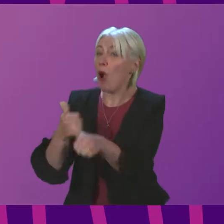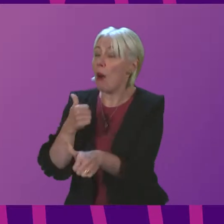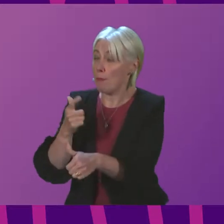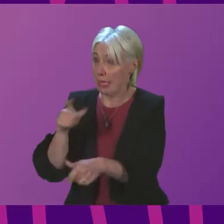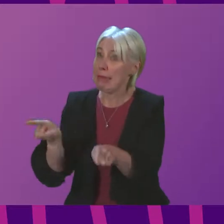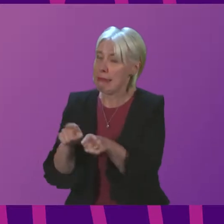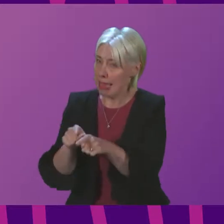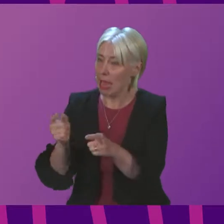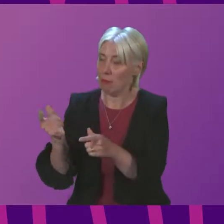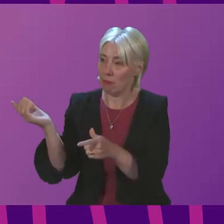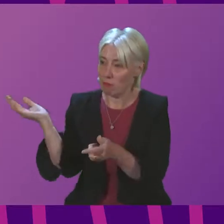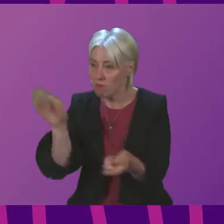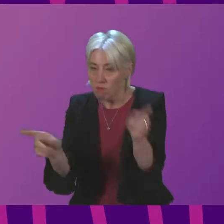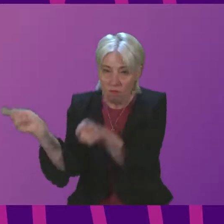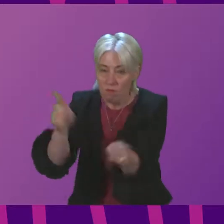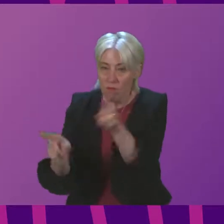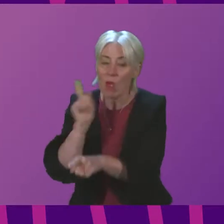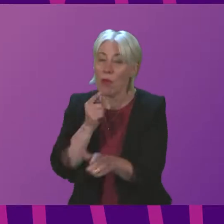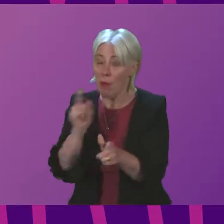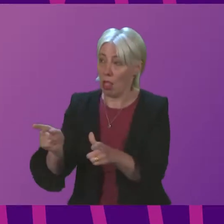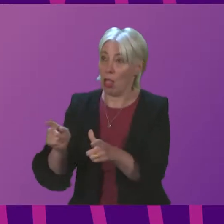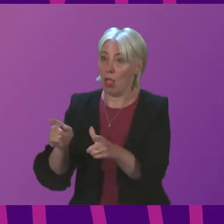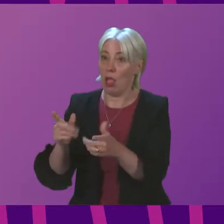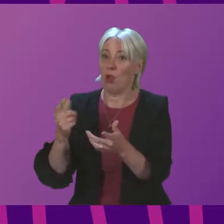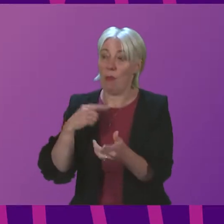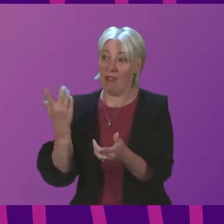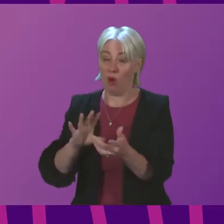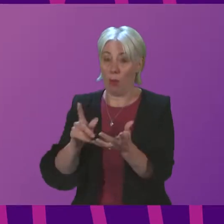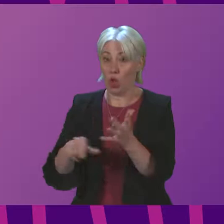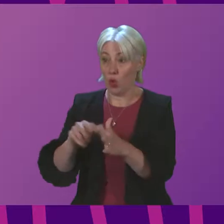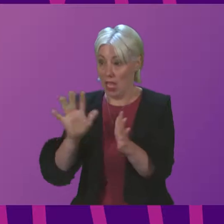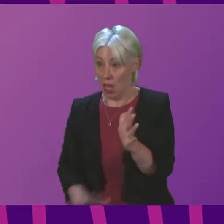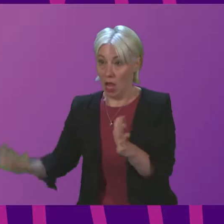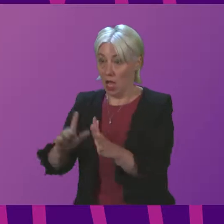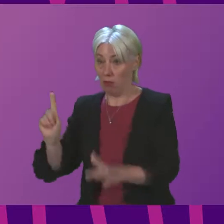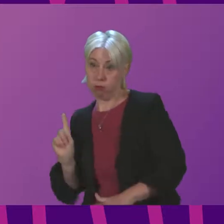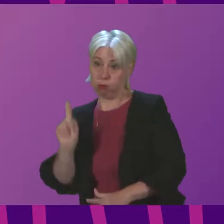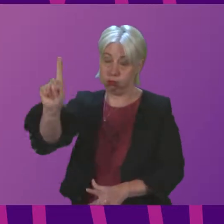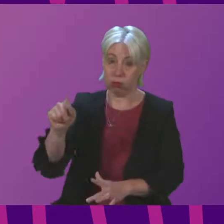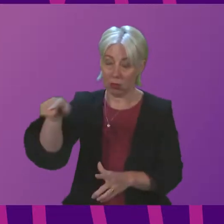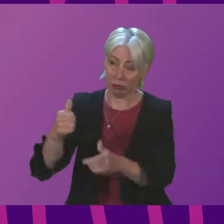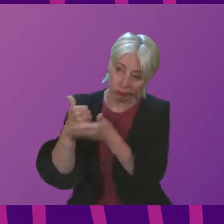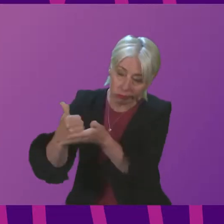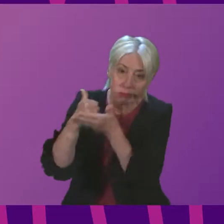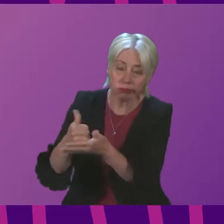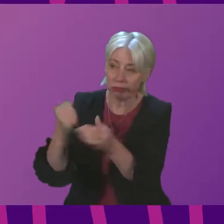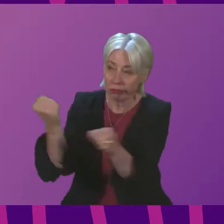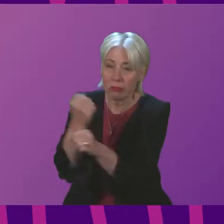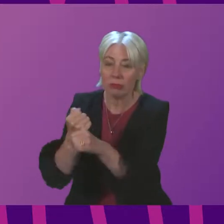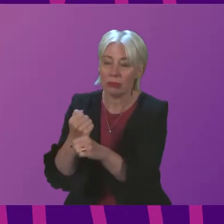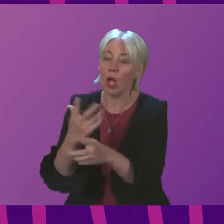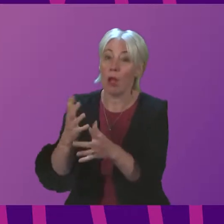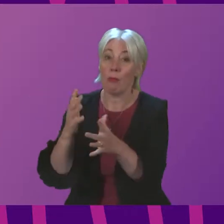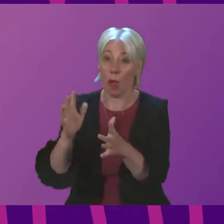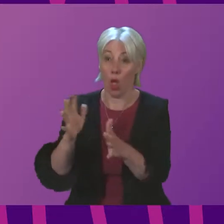drawing additional mutual aid and resources from across the United Kingdom. Given the severity of the storm across the United Kingdom,